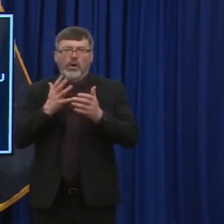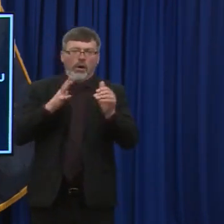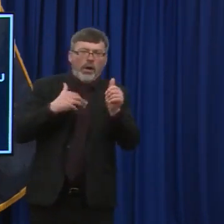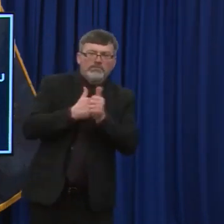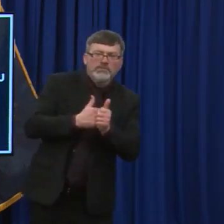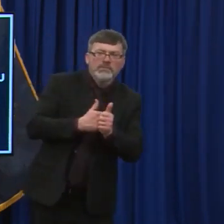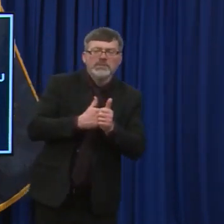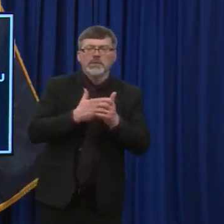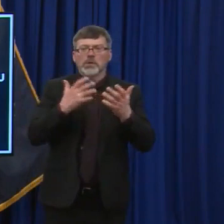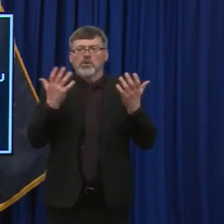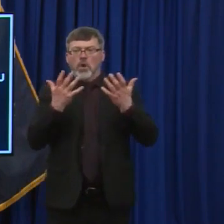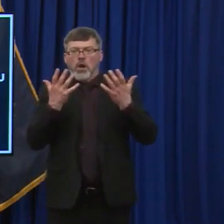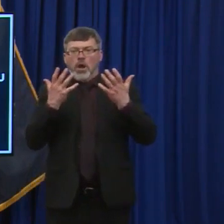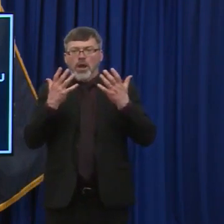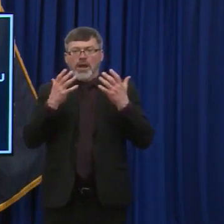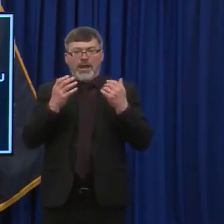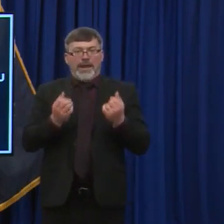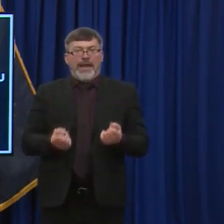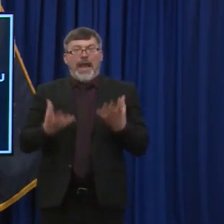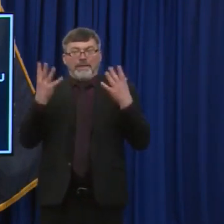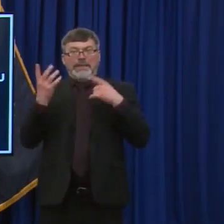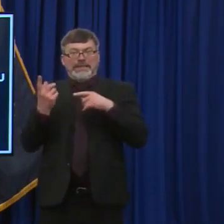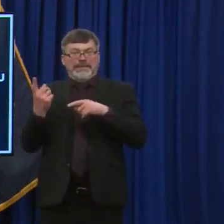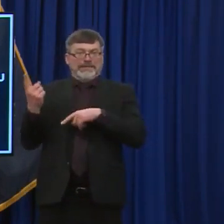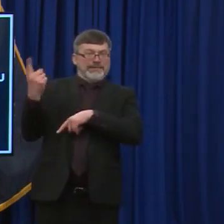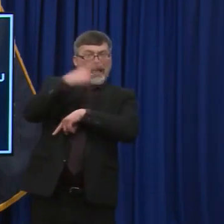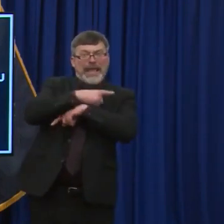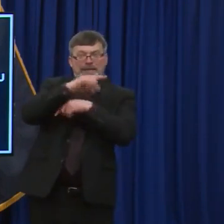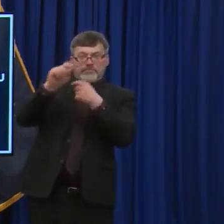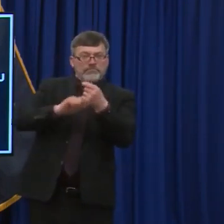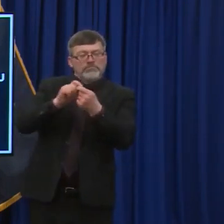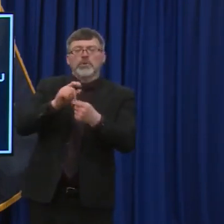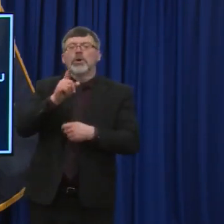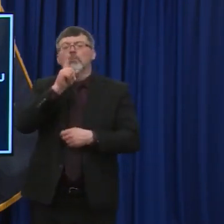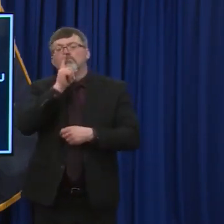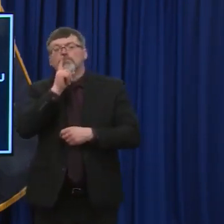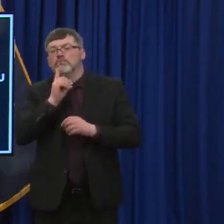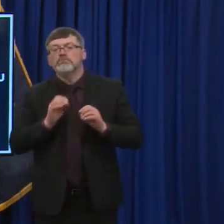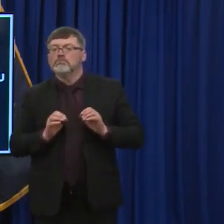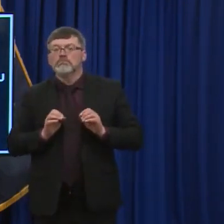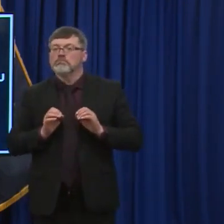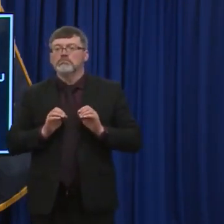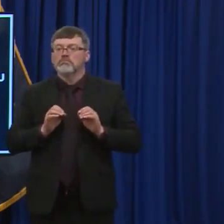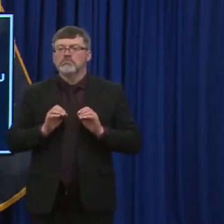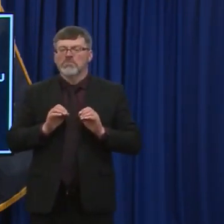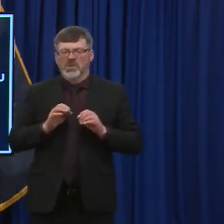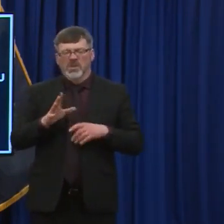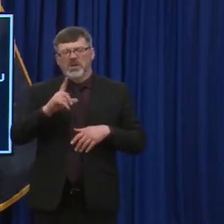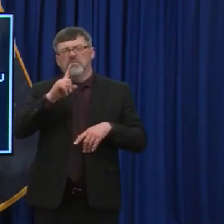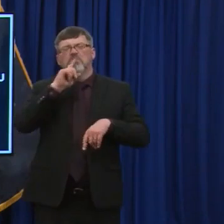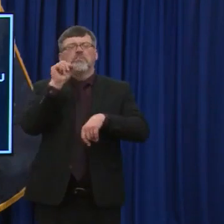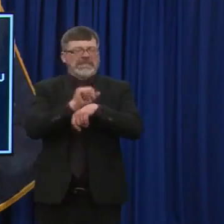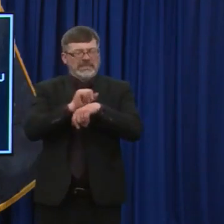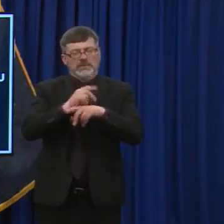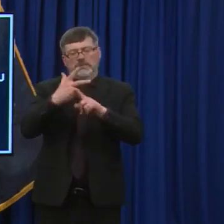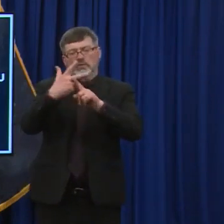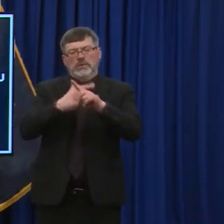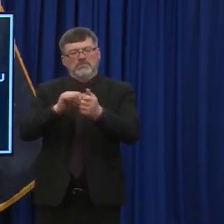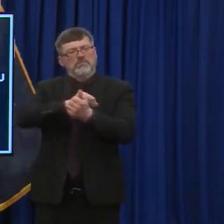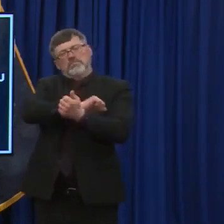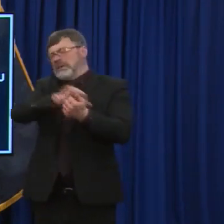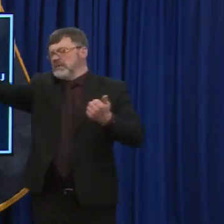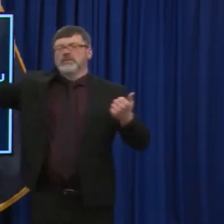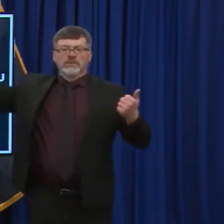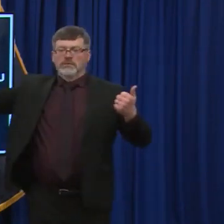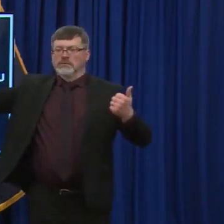for. Um, but we believe it's, it's, it's likely much longer than 90 days where this 90 day, um, issue came in